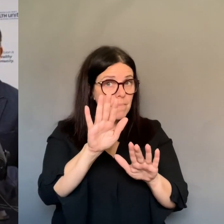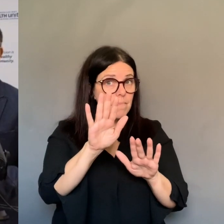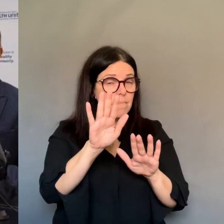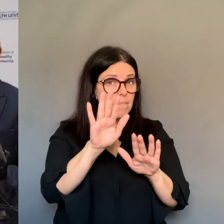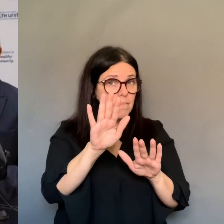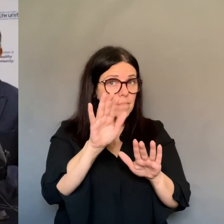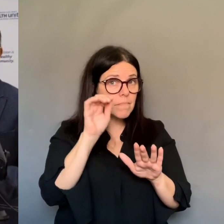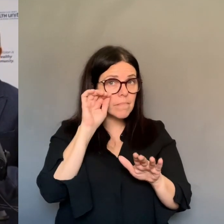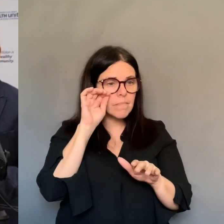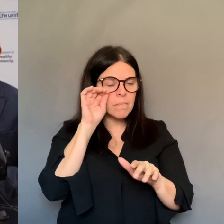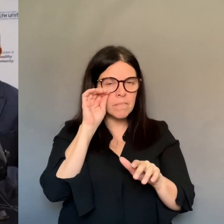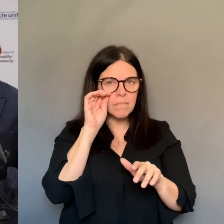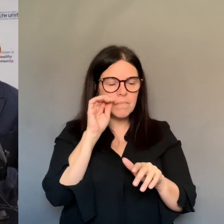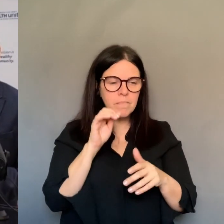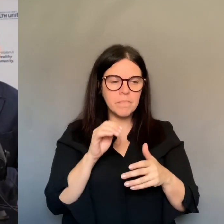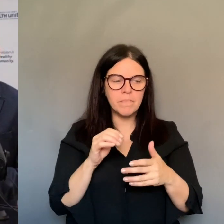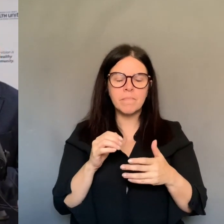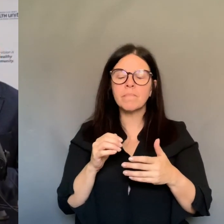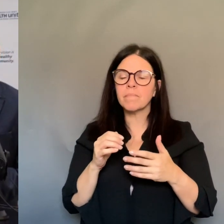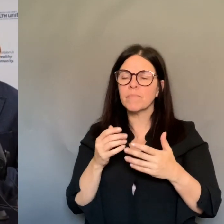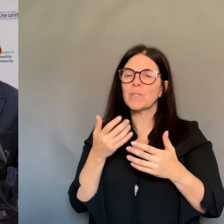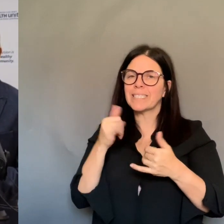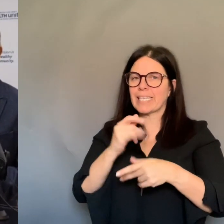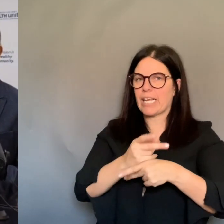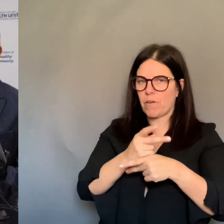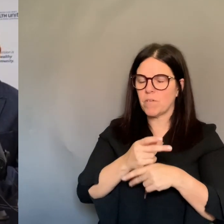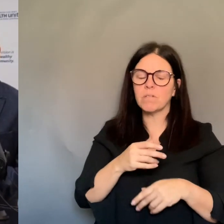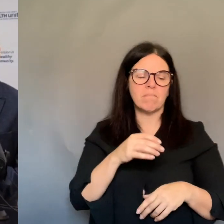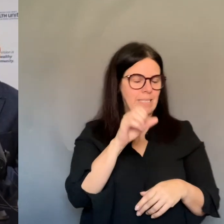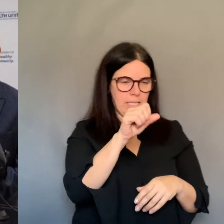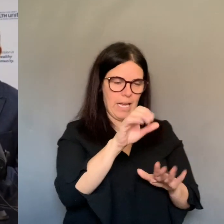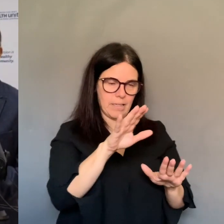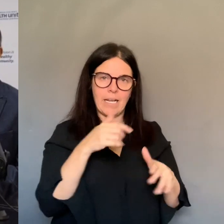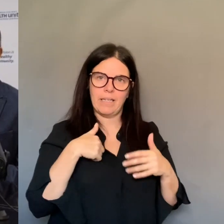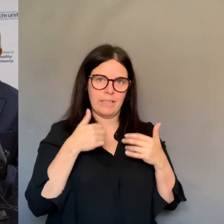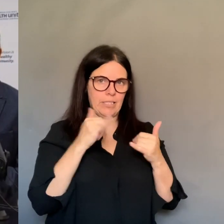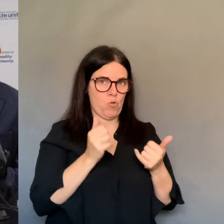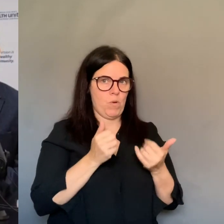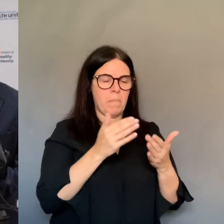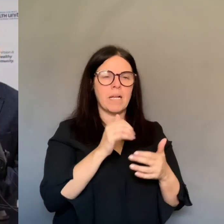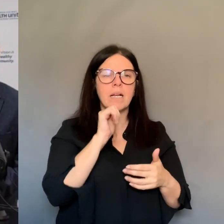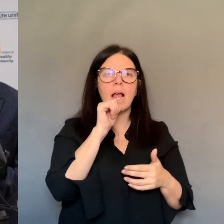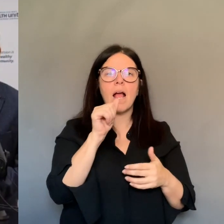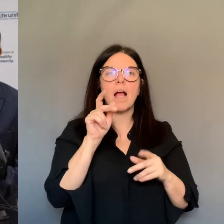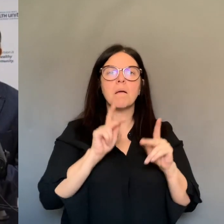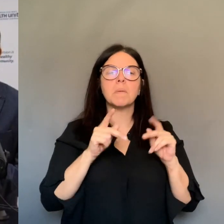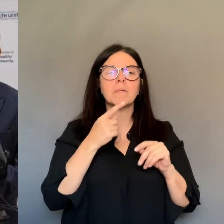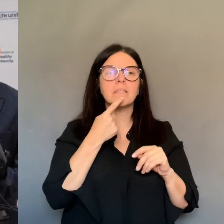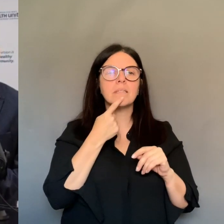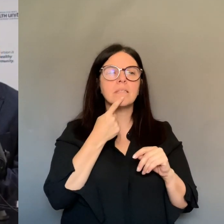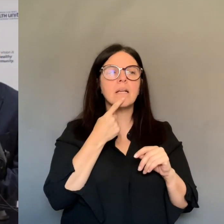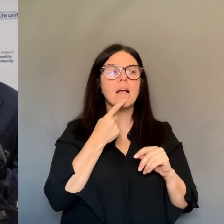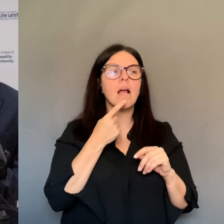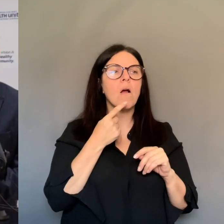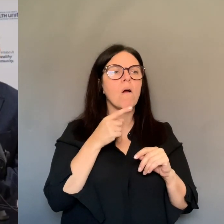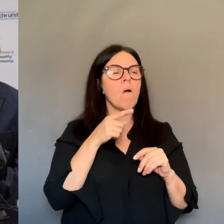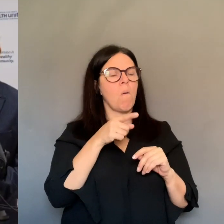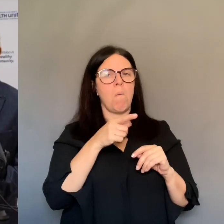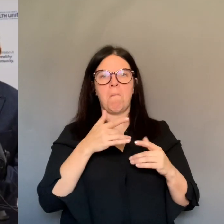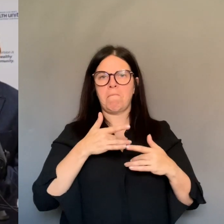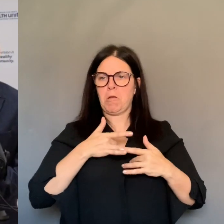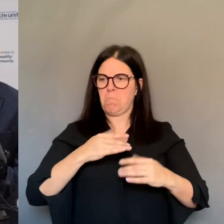results. The chain of transmission hasn't broken yet. We are still getting the cases. People are still getting infected. People are still getting sick.